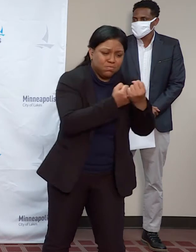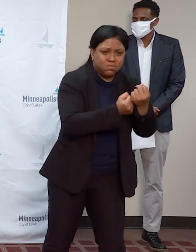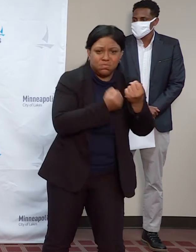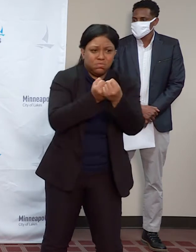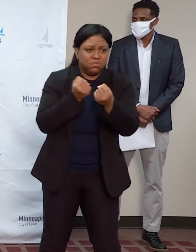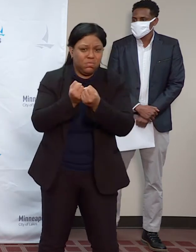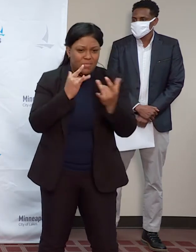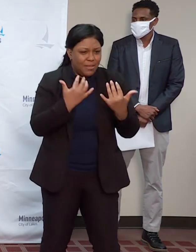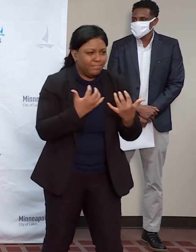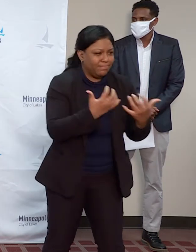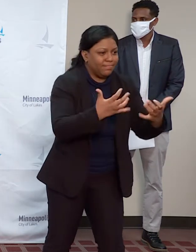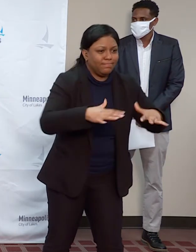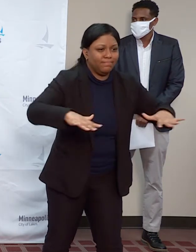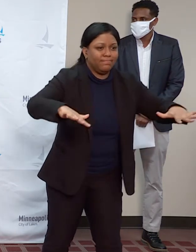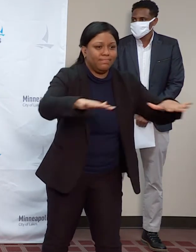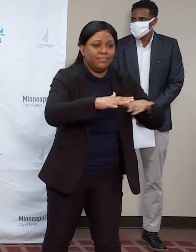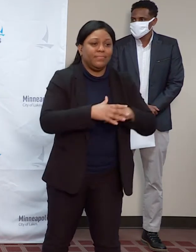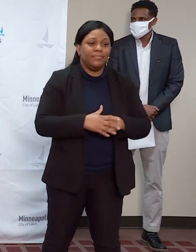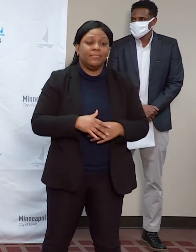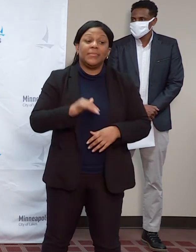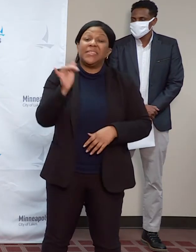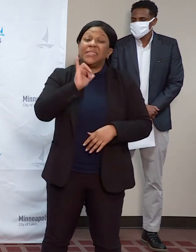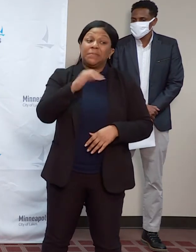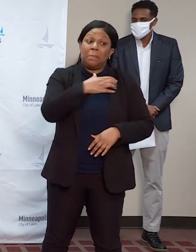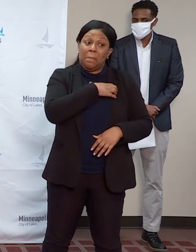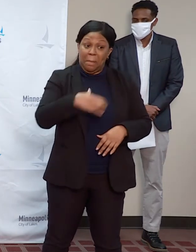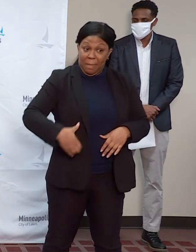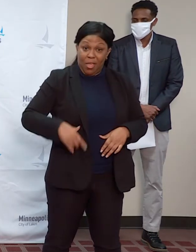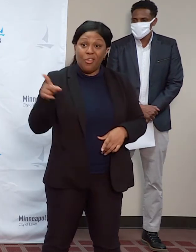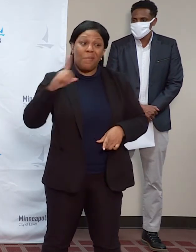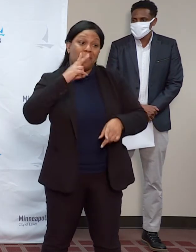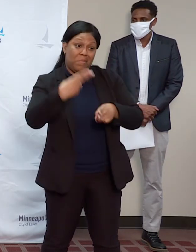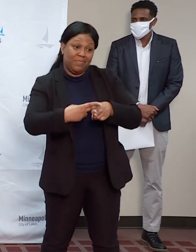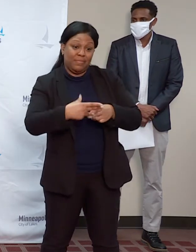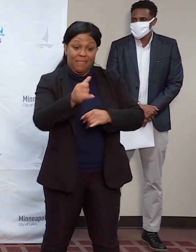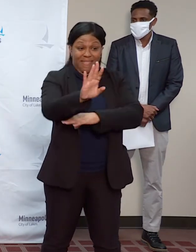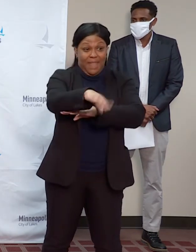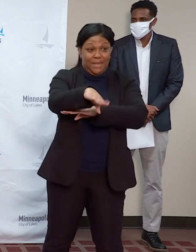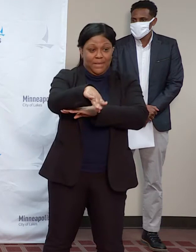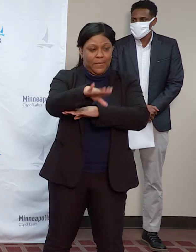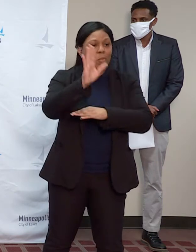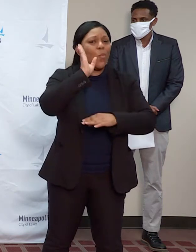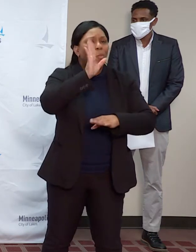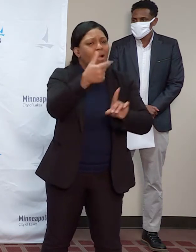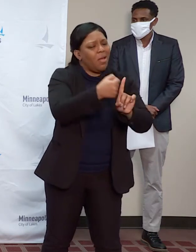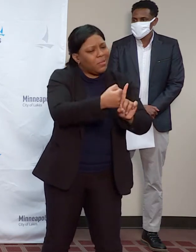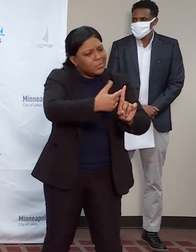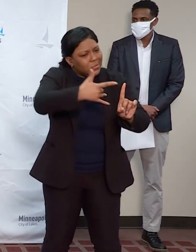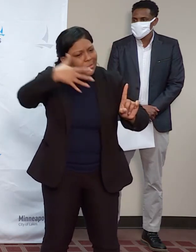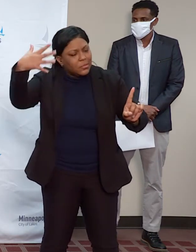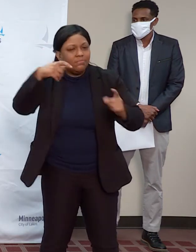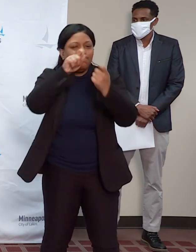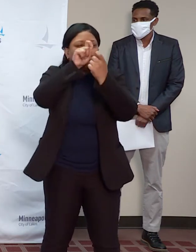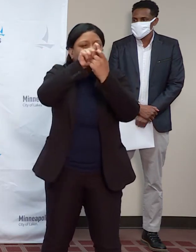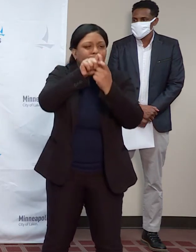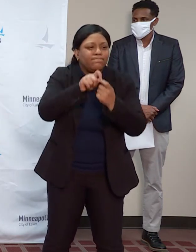have a press conference this afternoon with those mutual aid partners and can go into more details related to that.